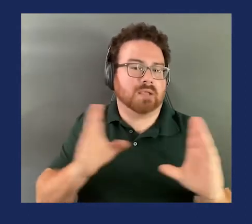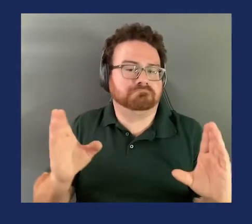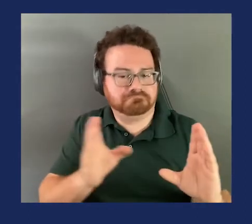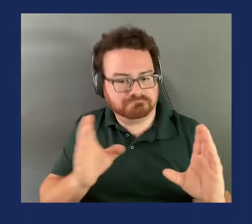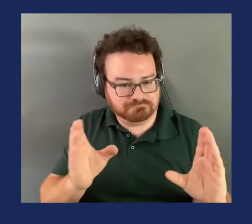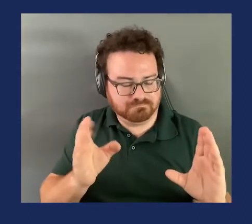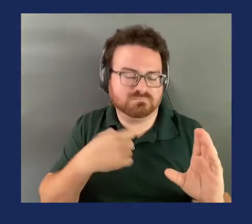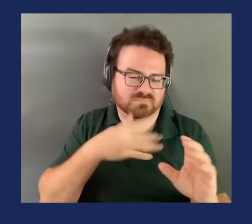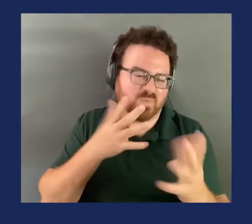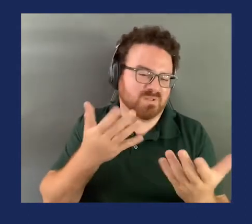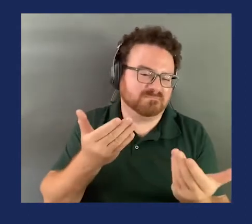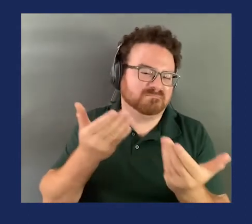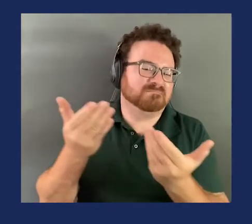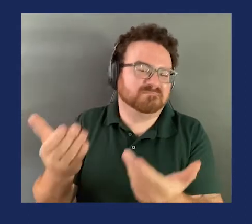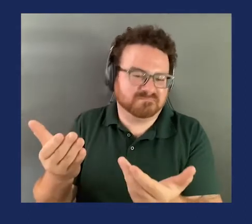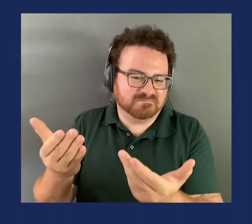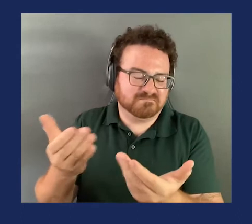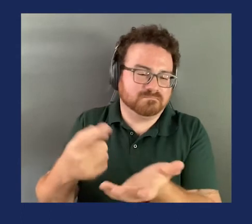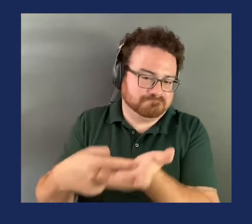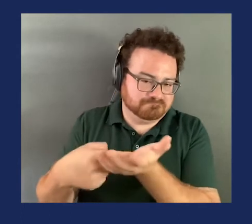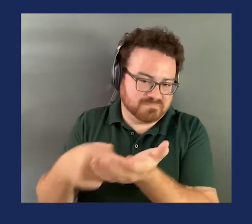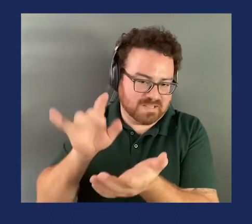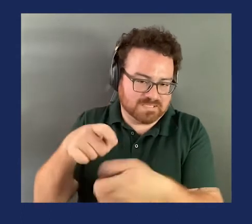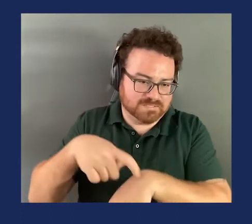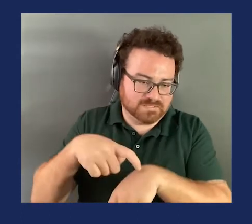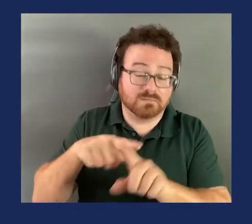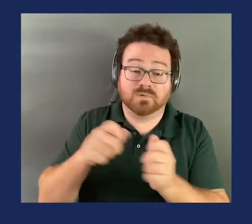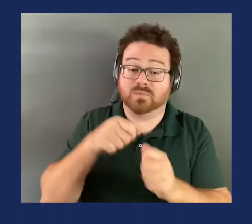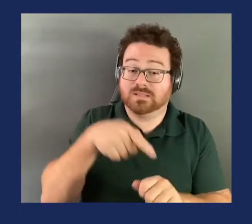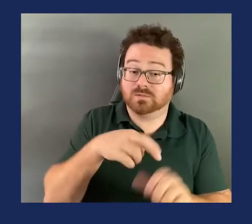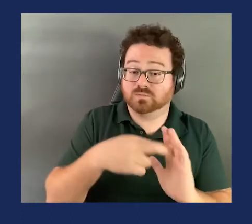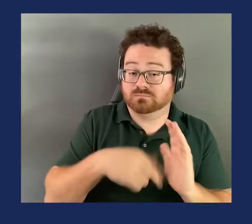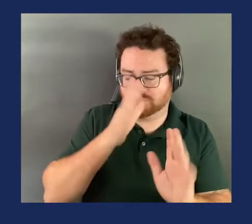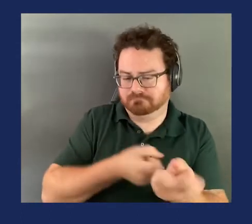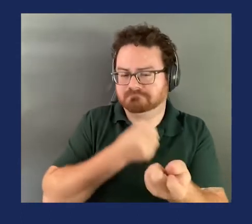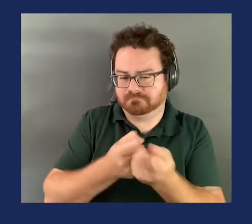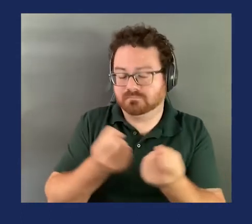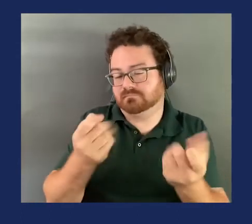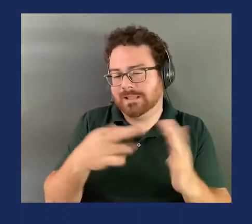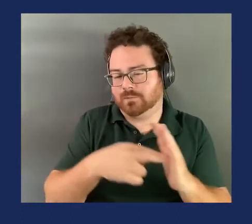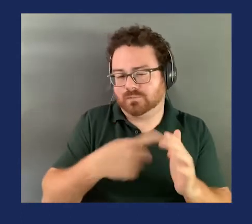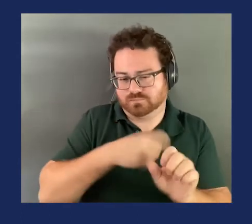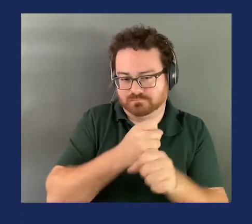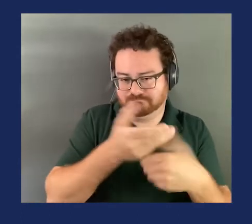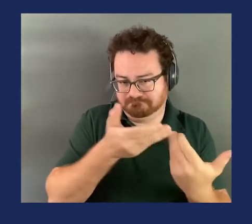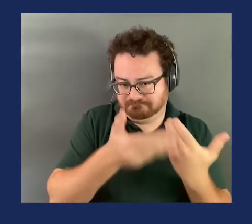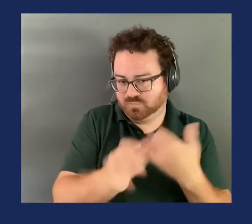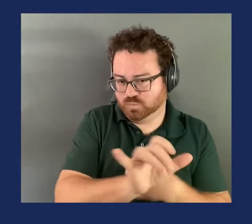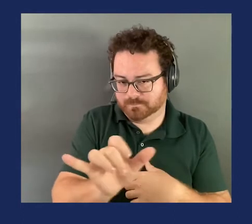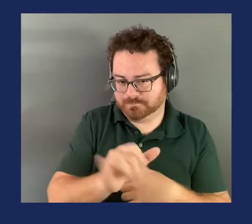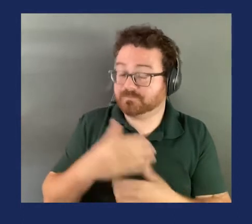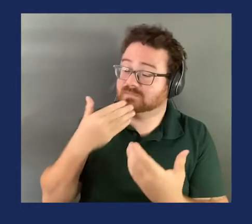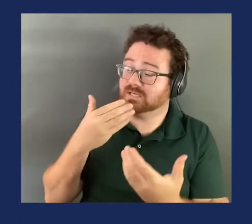moving this rule and a lot of the rules that we make forward. Thank you, Commissioner. Commissioner Feldman.